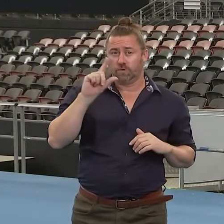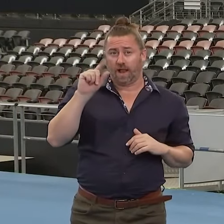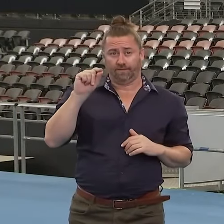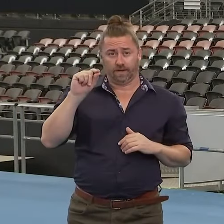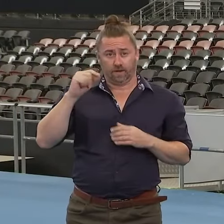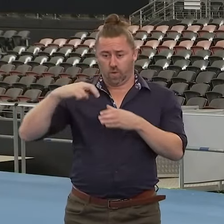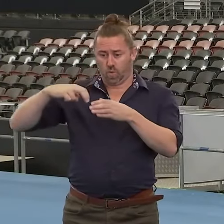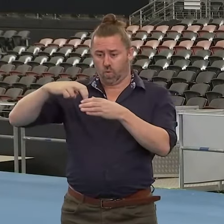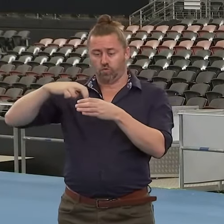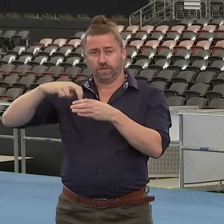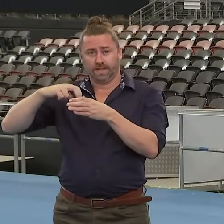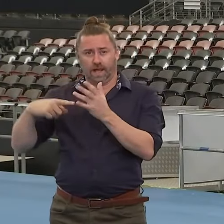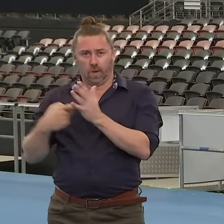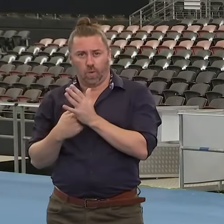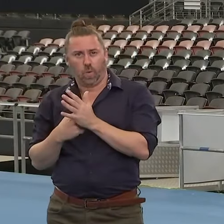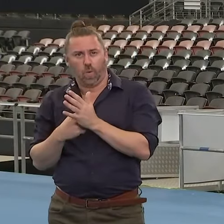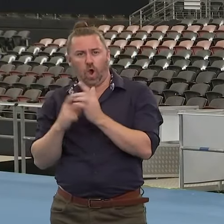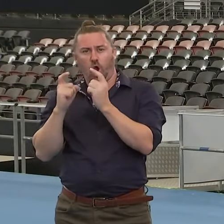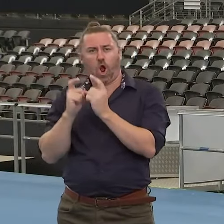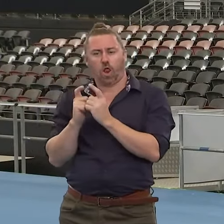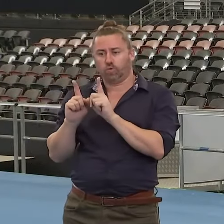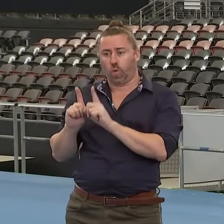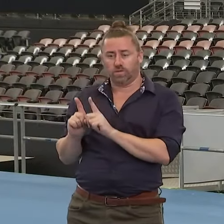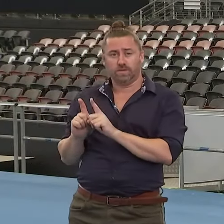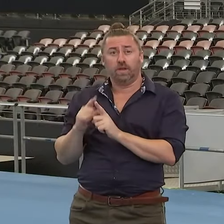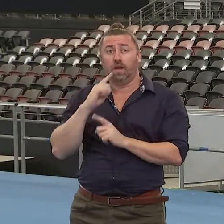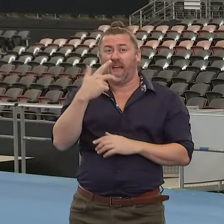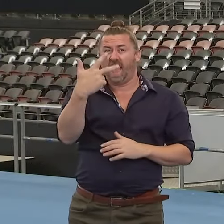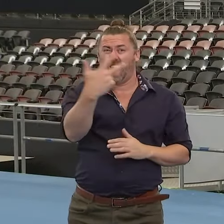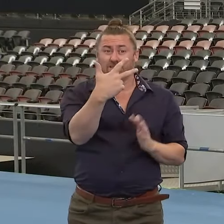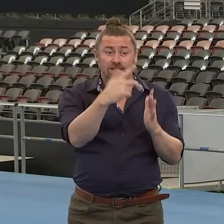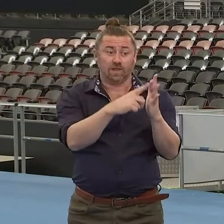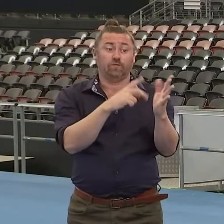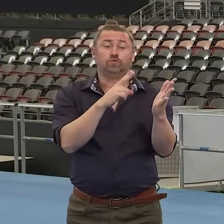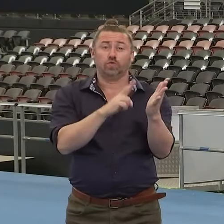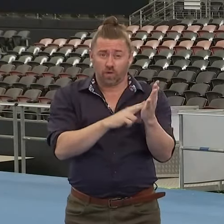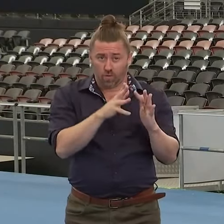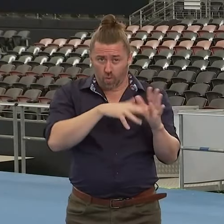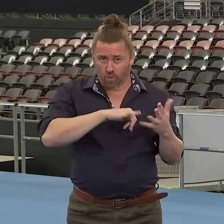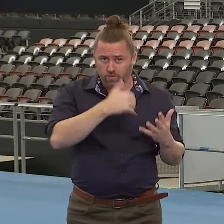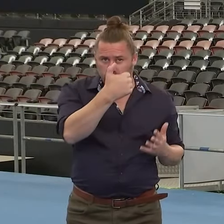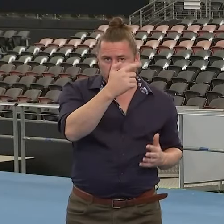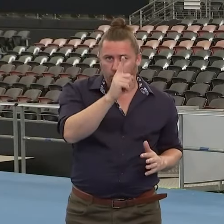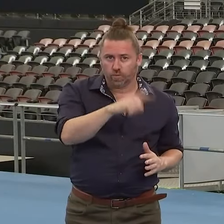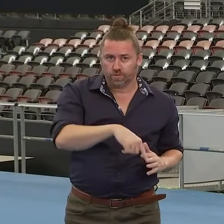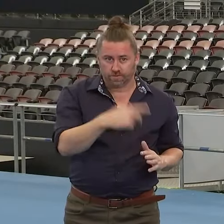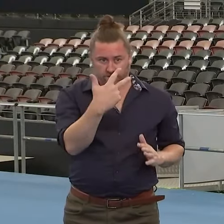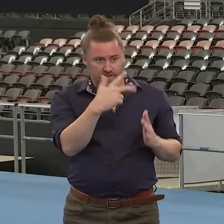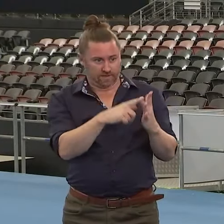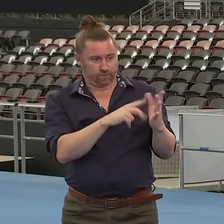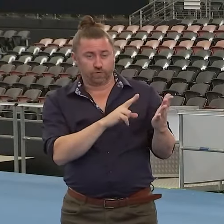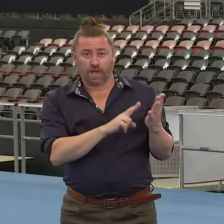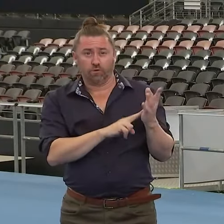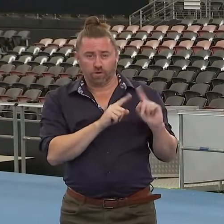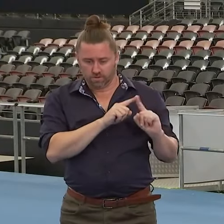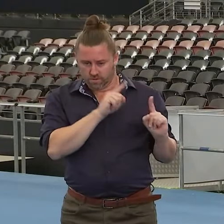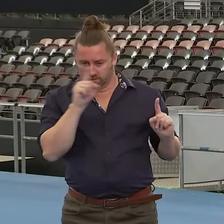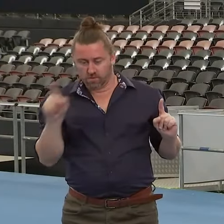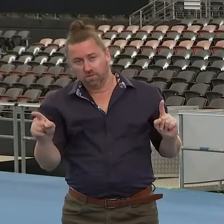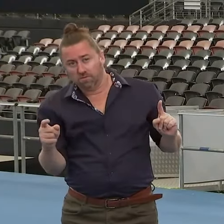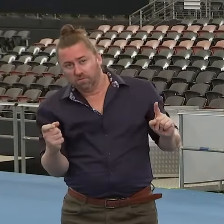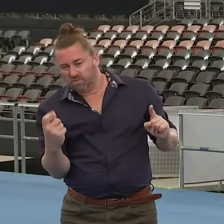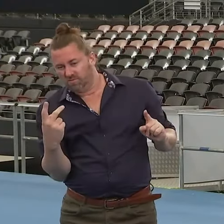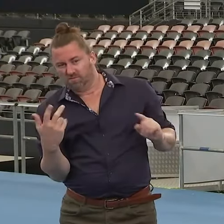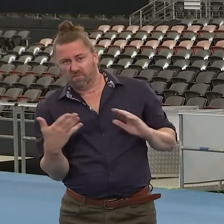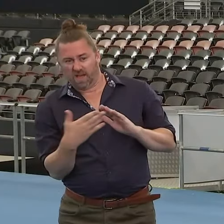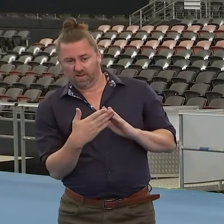drop from the 18th of January, where we were over 6,000 staff were offline. Now we're down to 3,400.